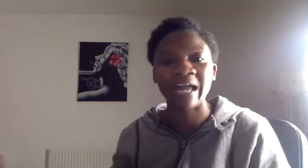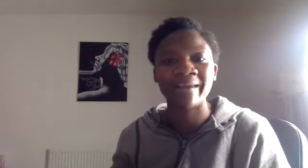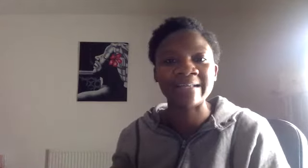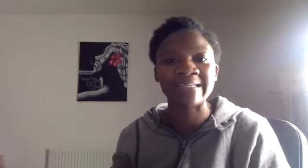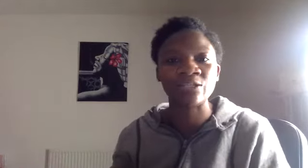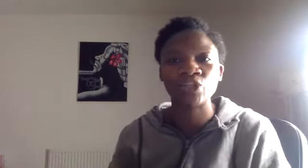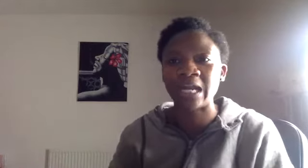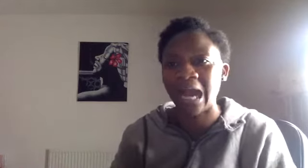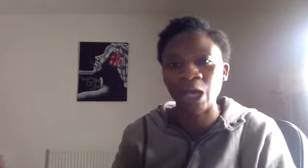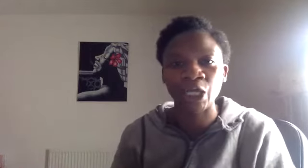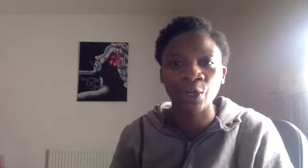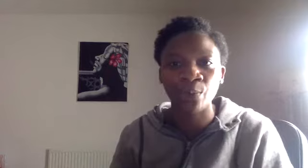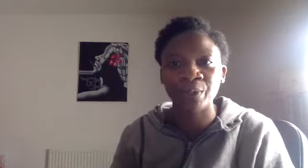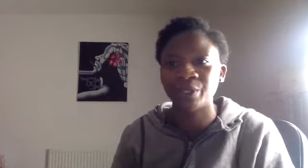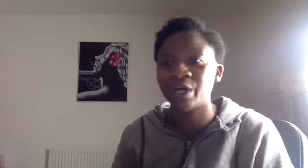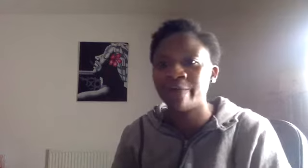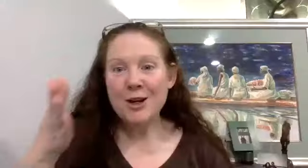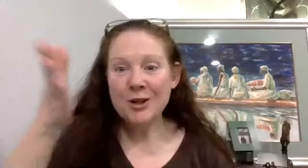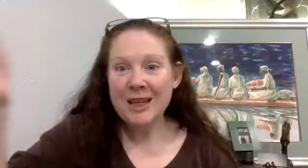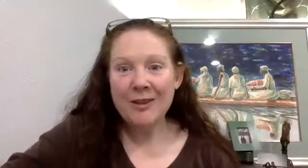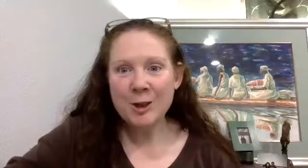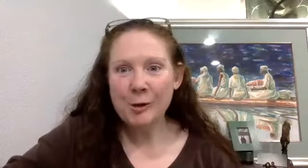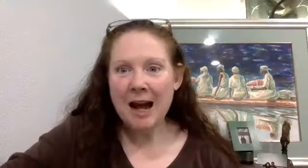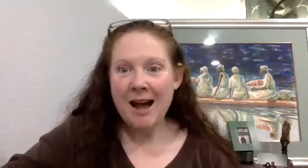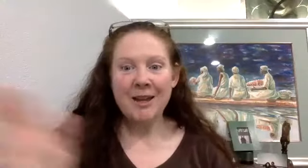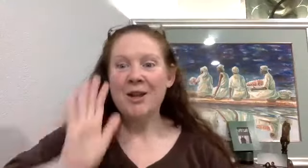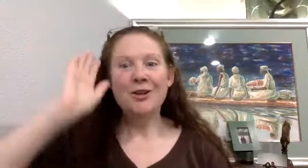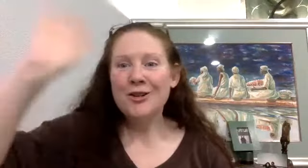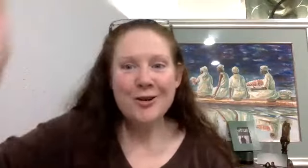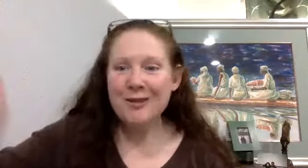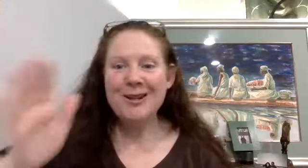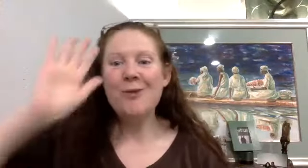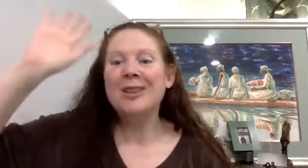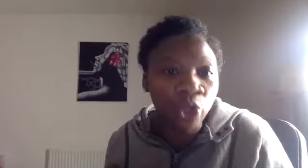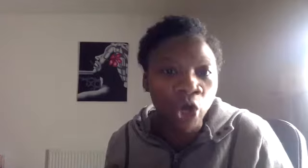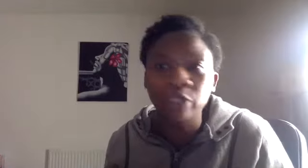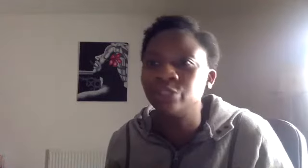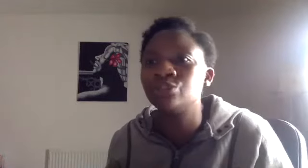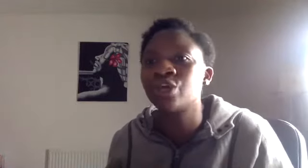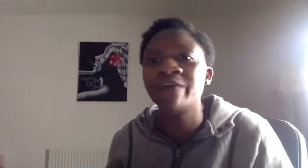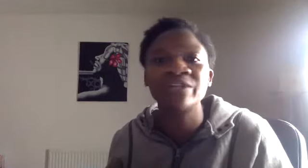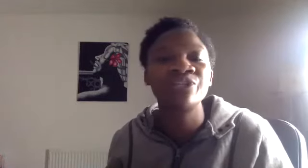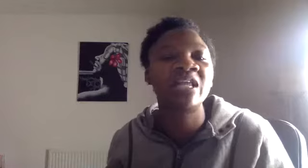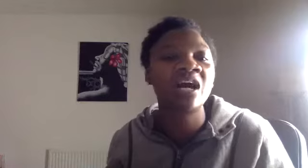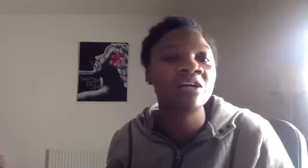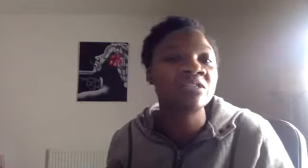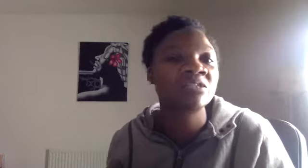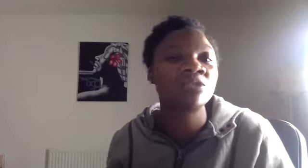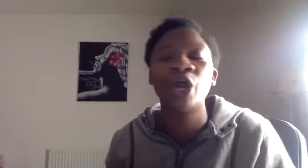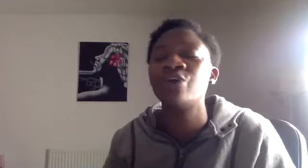light is. You're trying to get out your logbook. Or you're not, you're just giving it to a guy. You don't even know what the light means. You drive it to the last, you hope